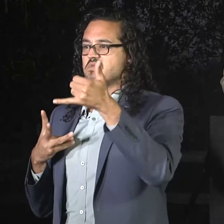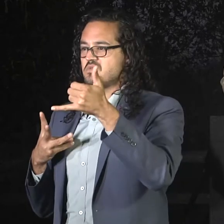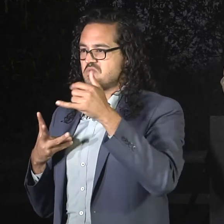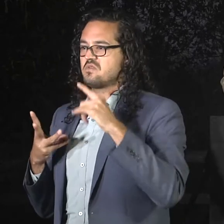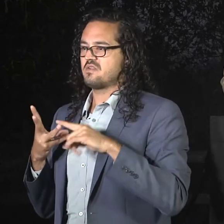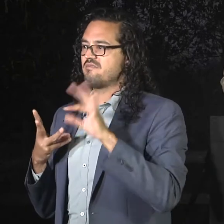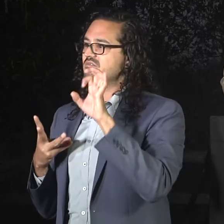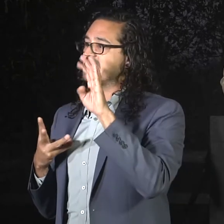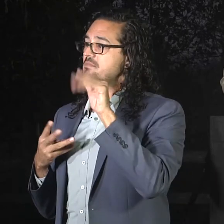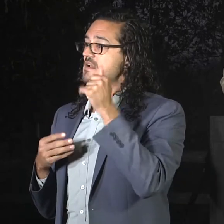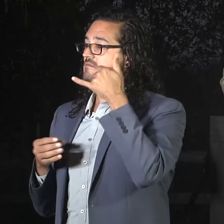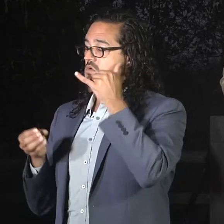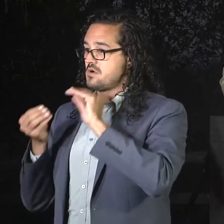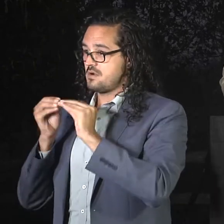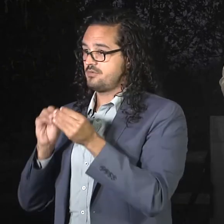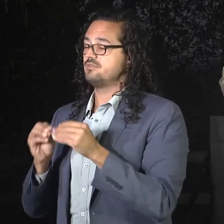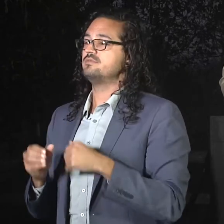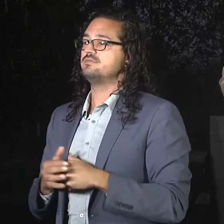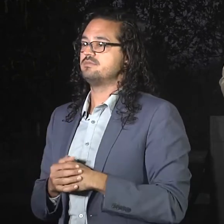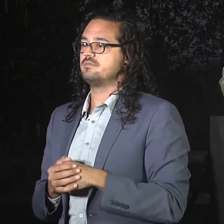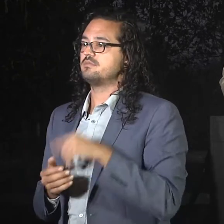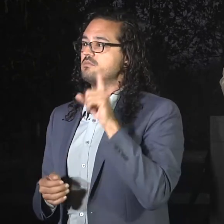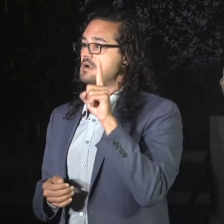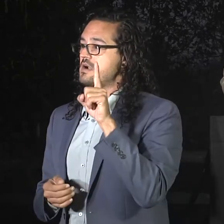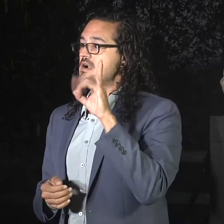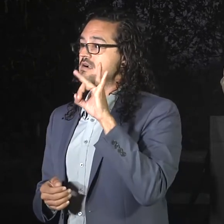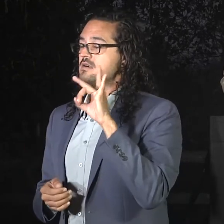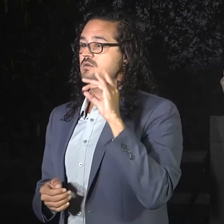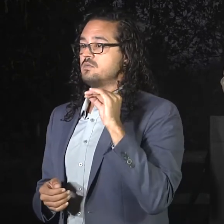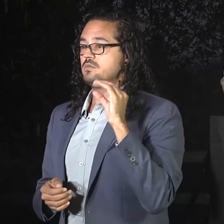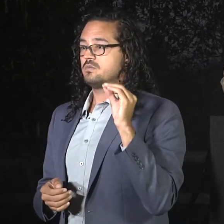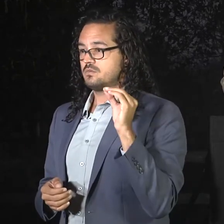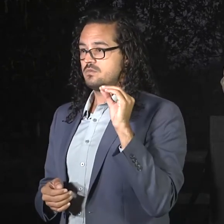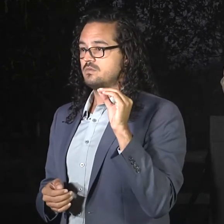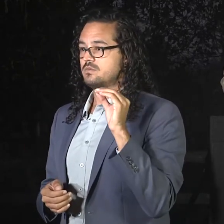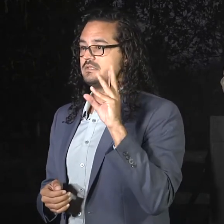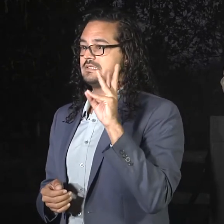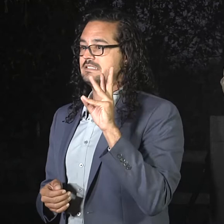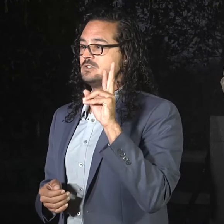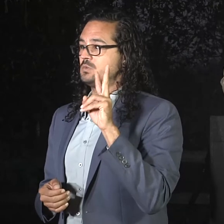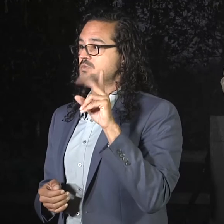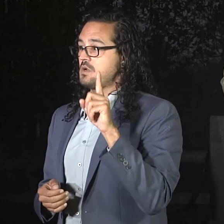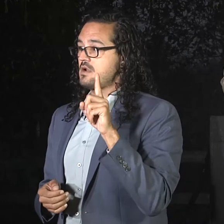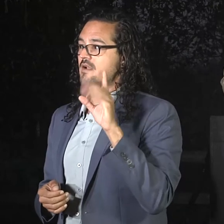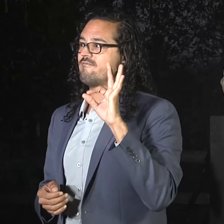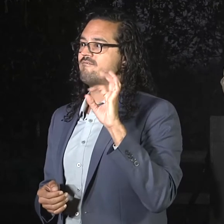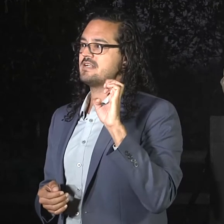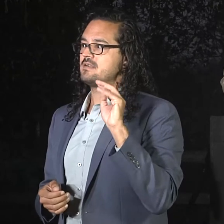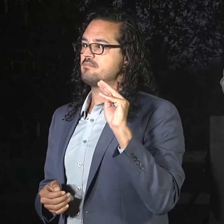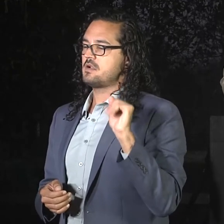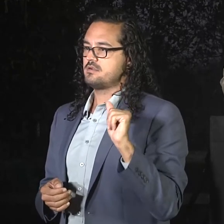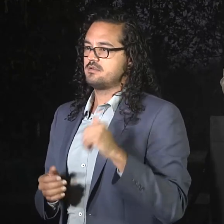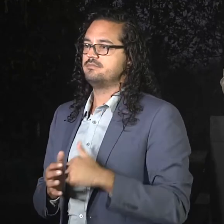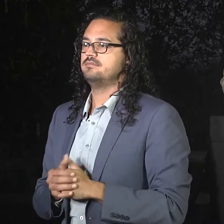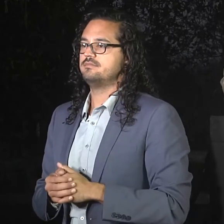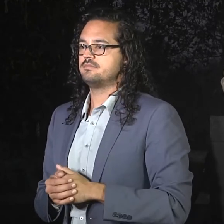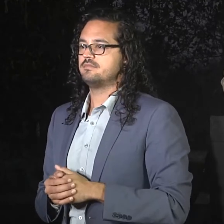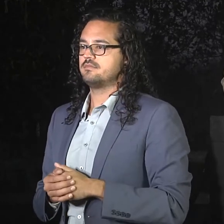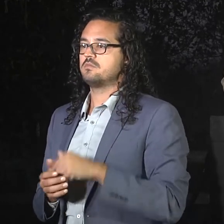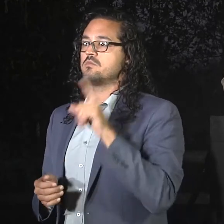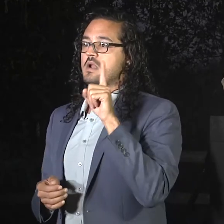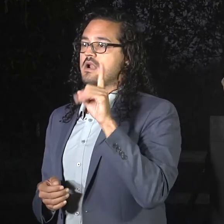And that's at 1-800-621-FEMA. That's 1-800-621